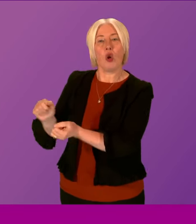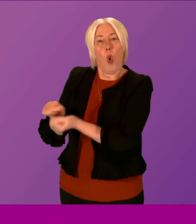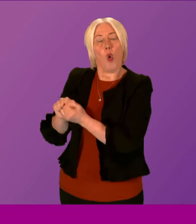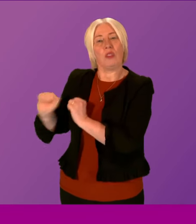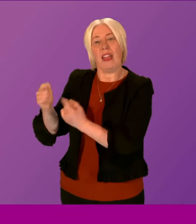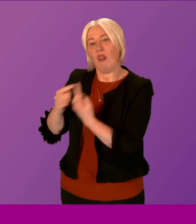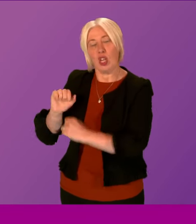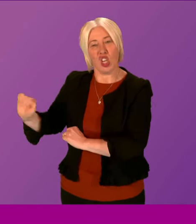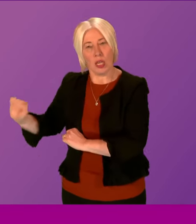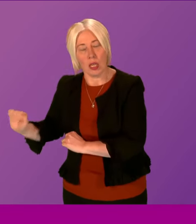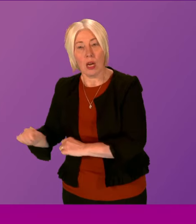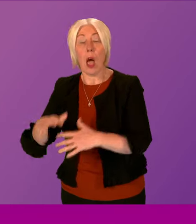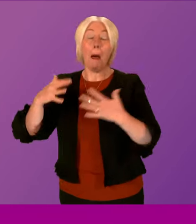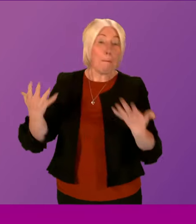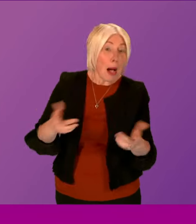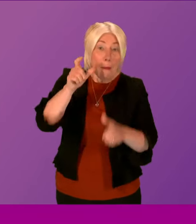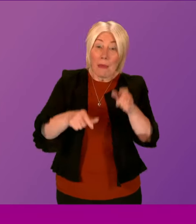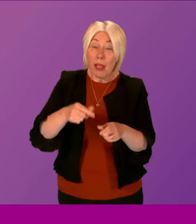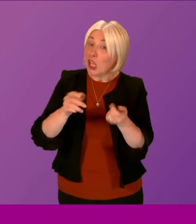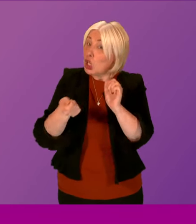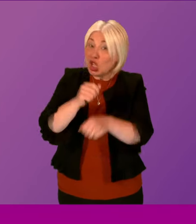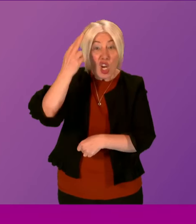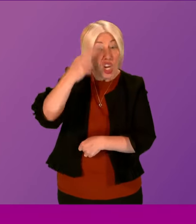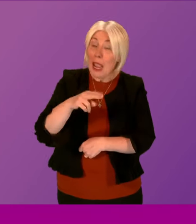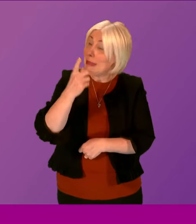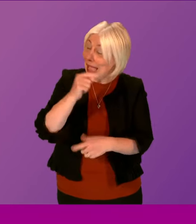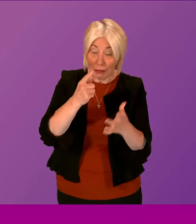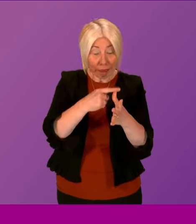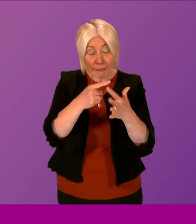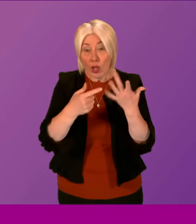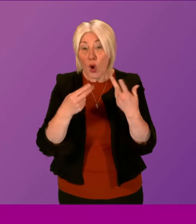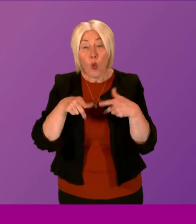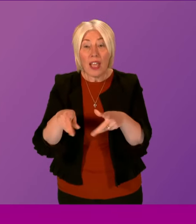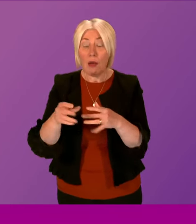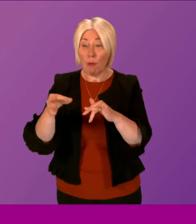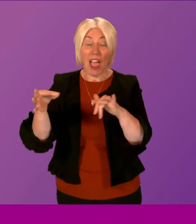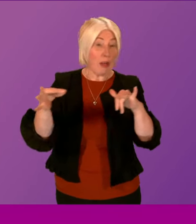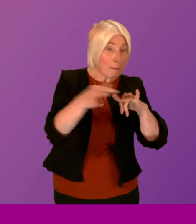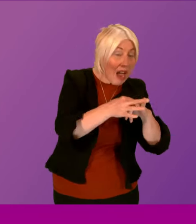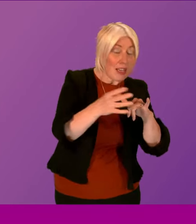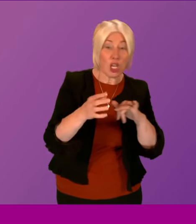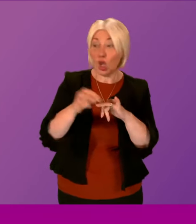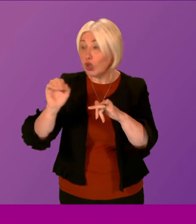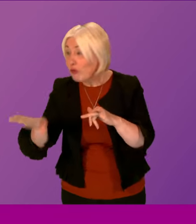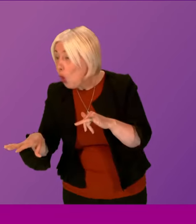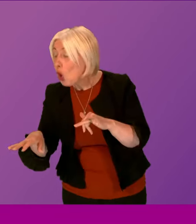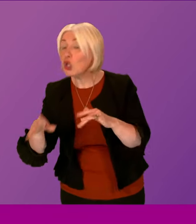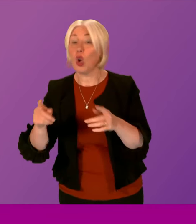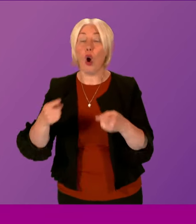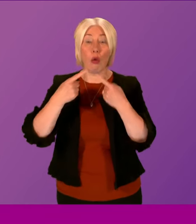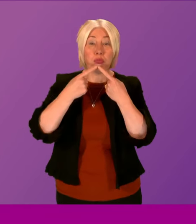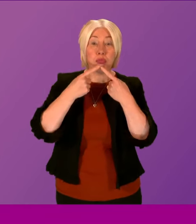referenced. There are other ways that people can change their name, for example when marrying, divorcing, making a statutory declaration,